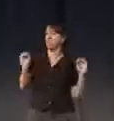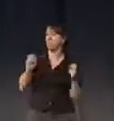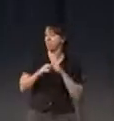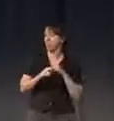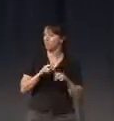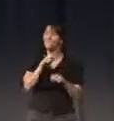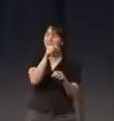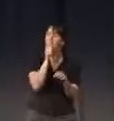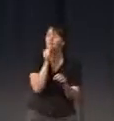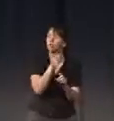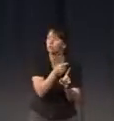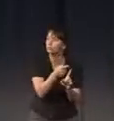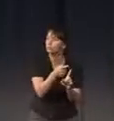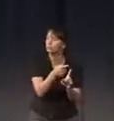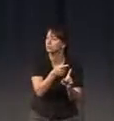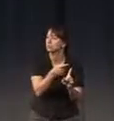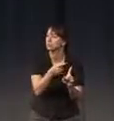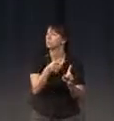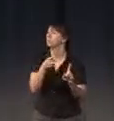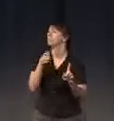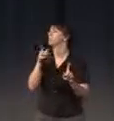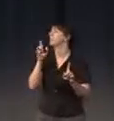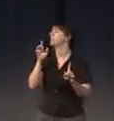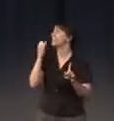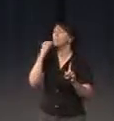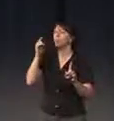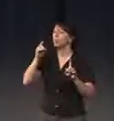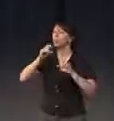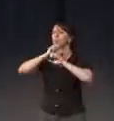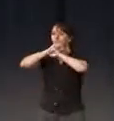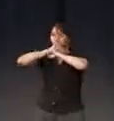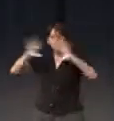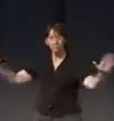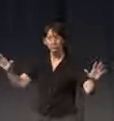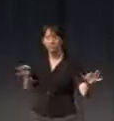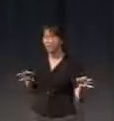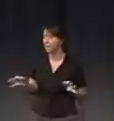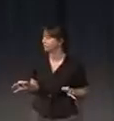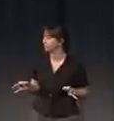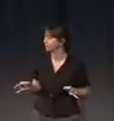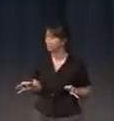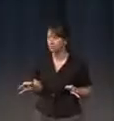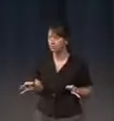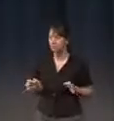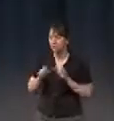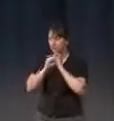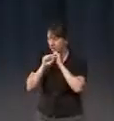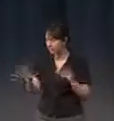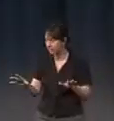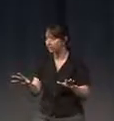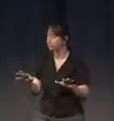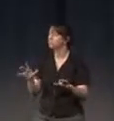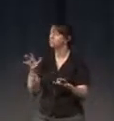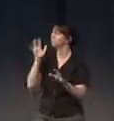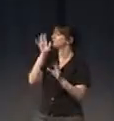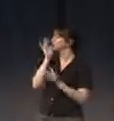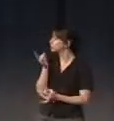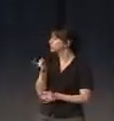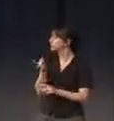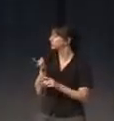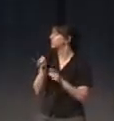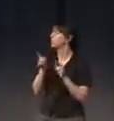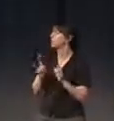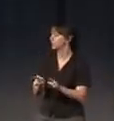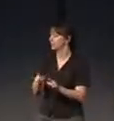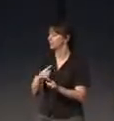But then you, then if nobody explain you nothing, it's kind of a quite a strange situation. Let me put back